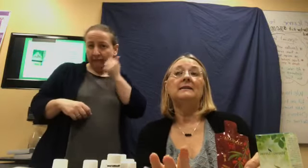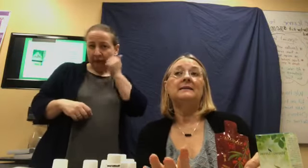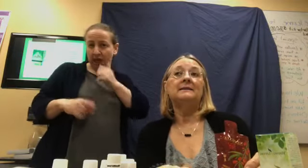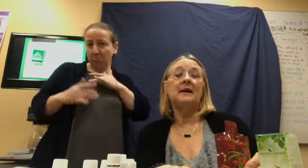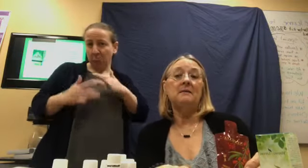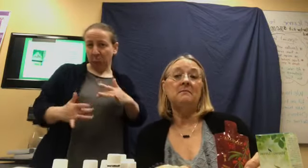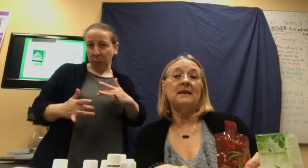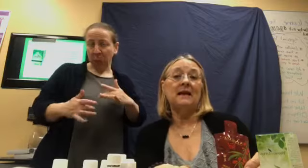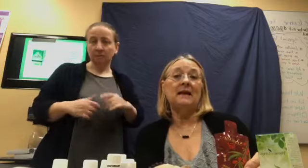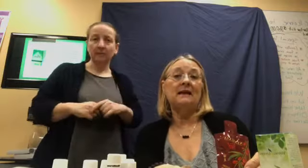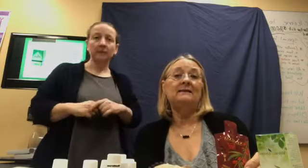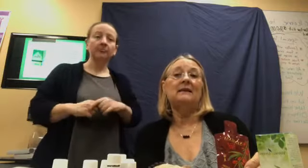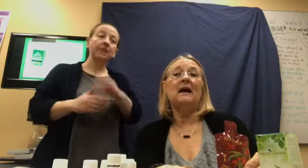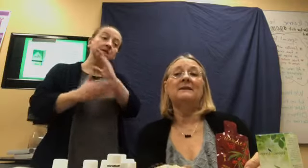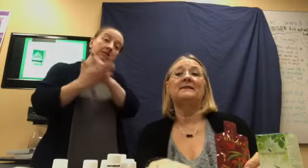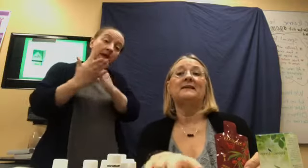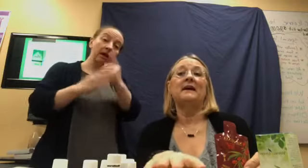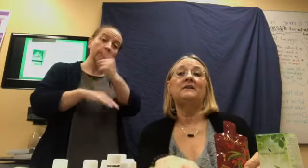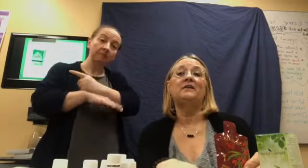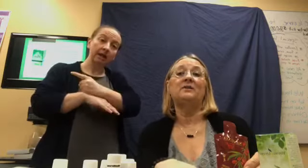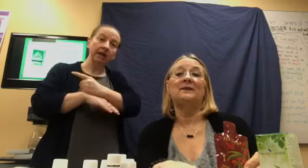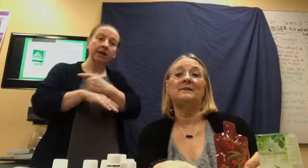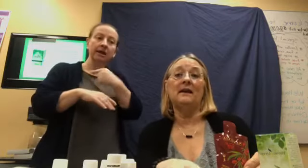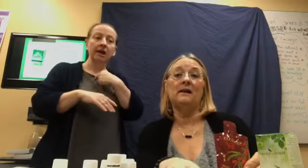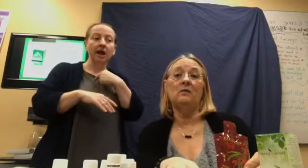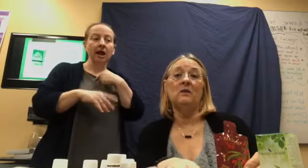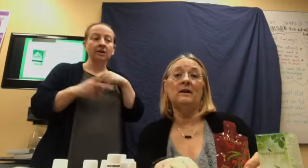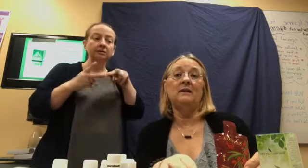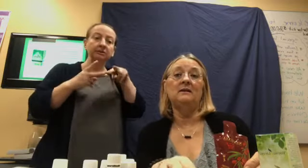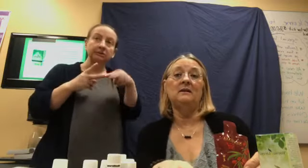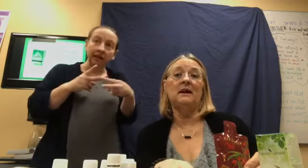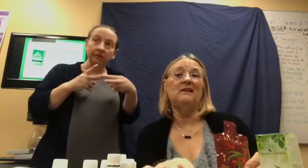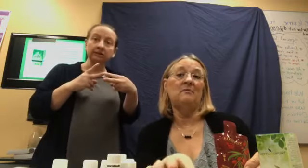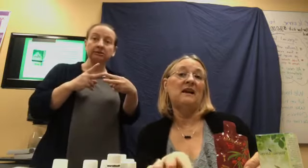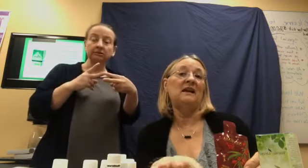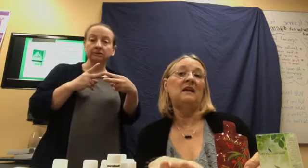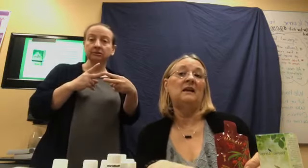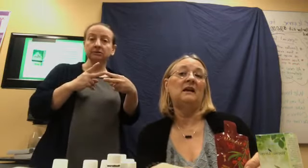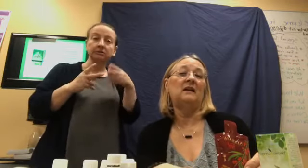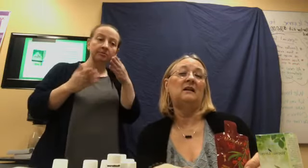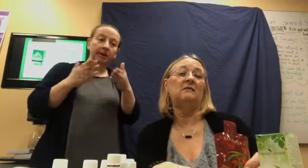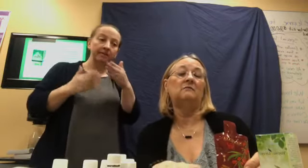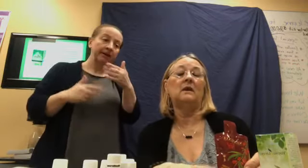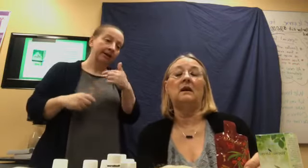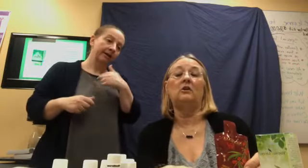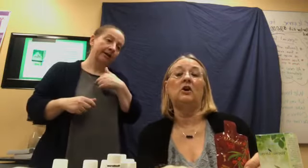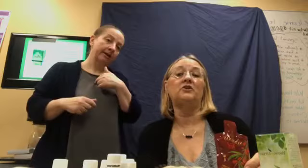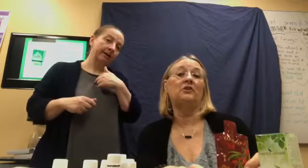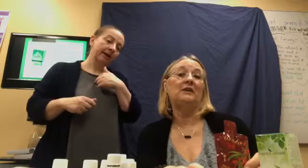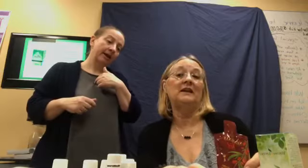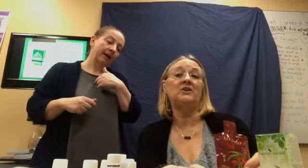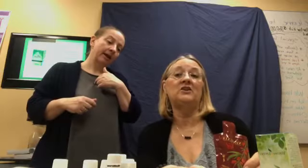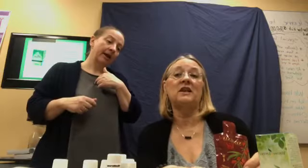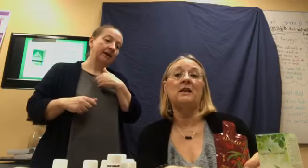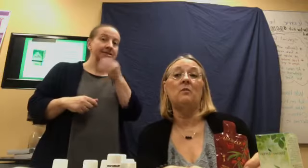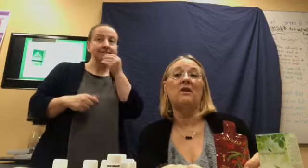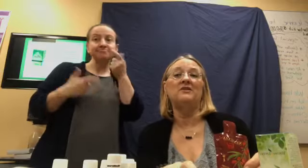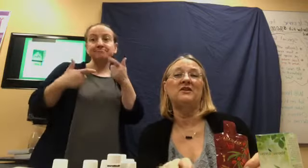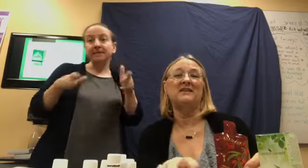Some days, I decide to do a second one. I might eat a, a larger lunch and want just,